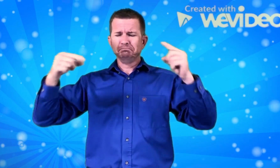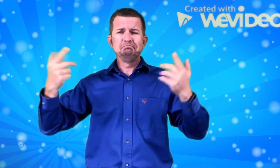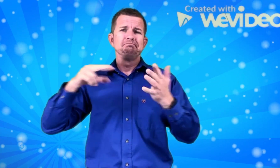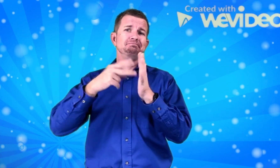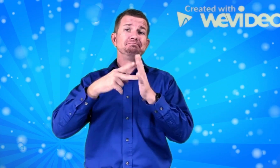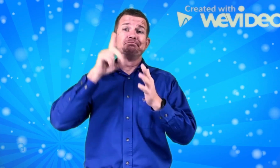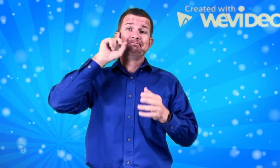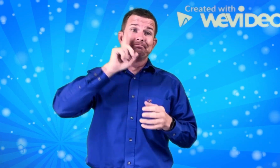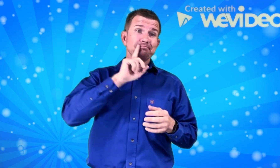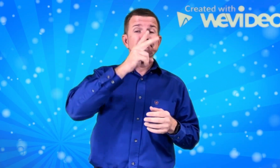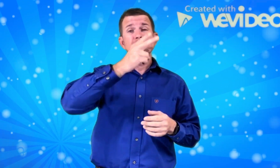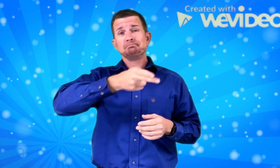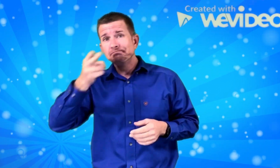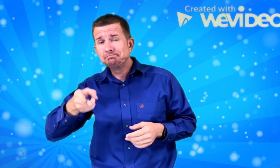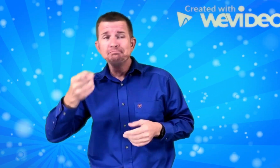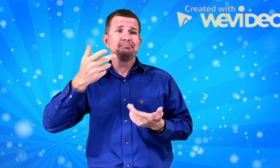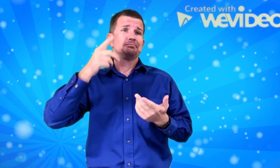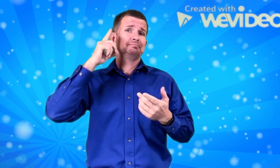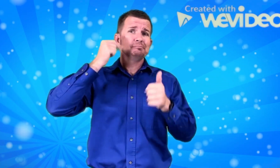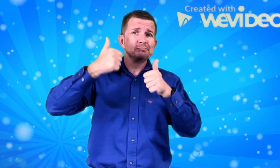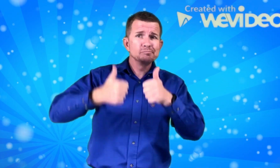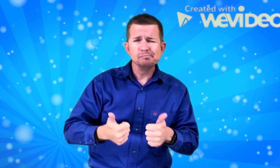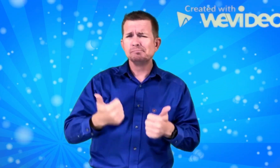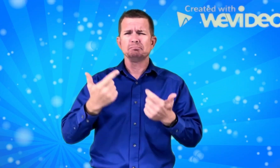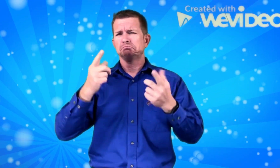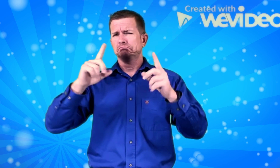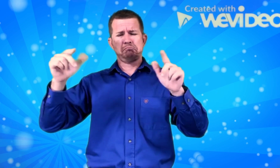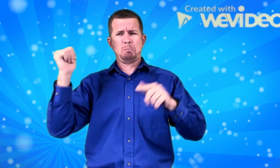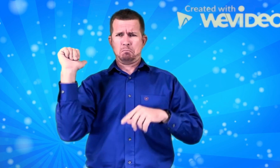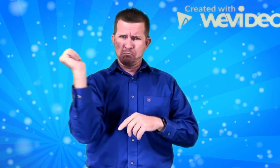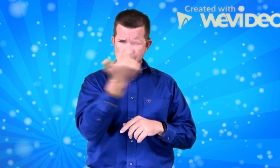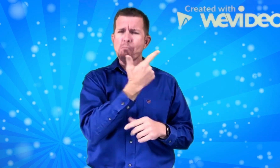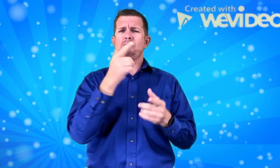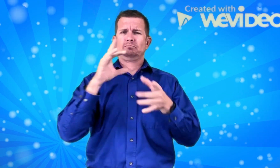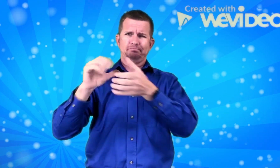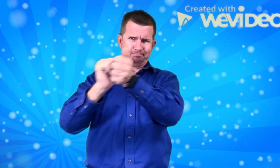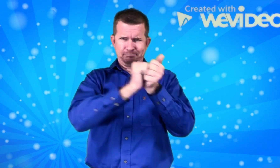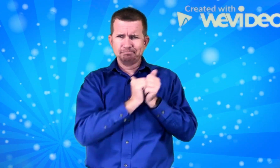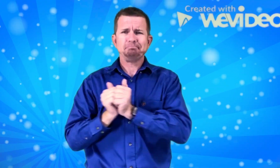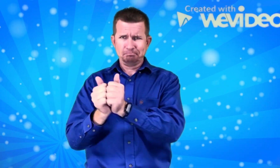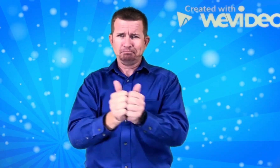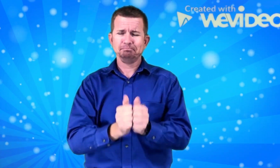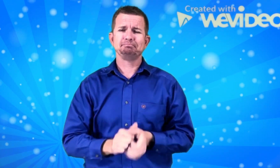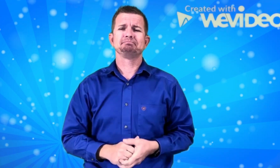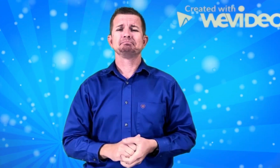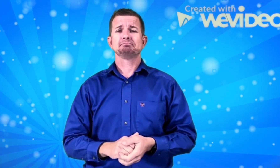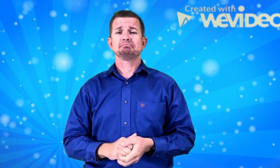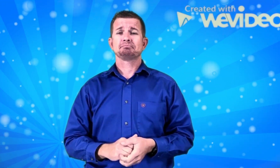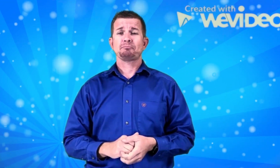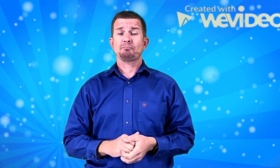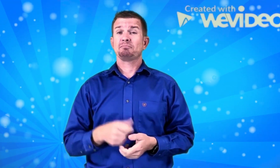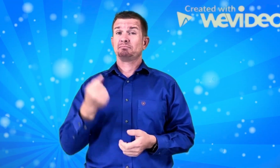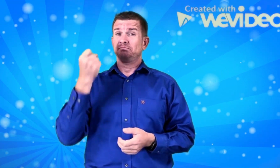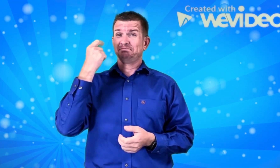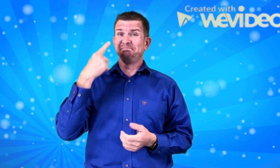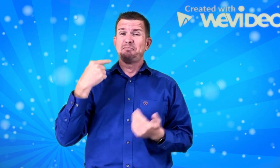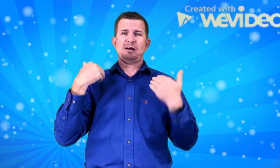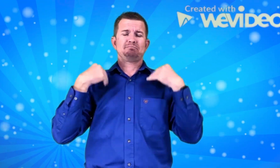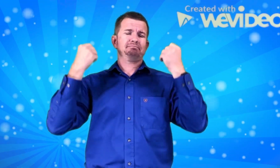hearing loss. Deaf awareness recognizes all of us. There are many successful Deaf people